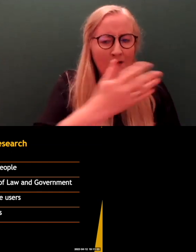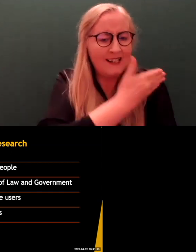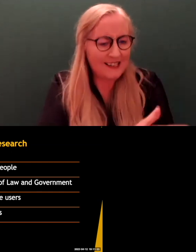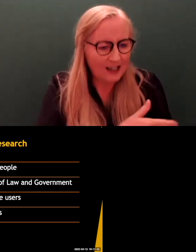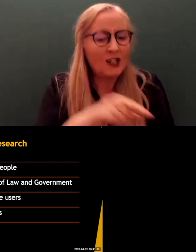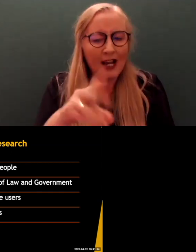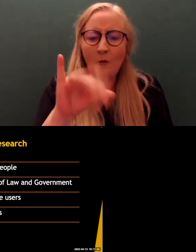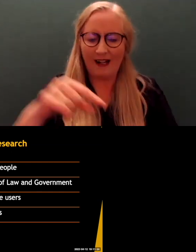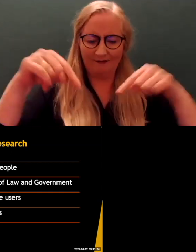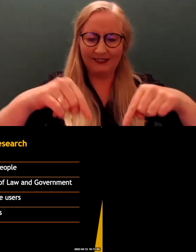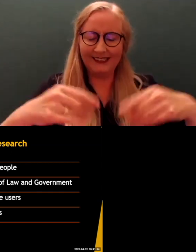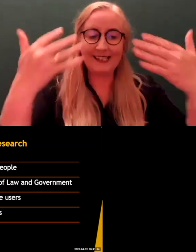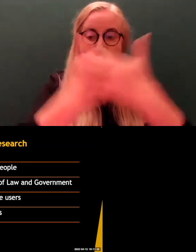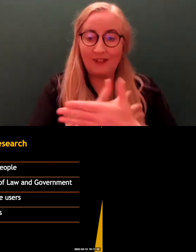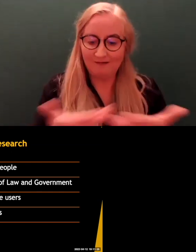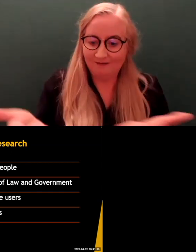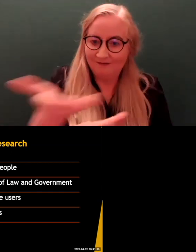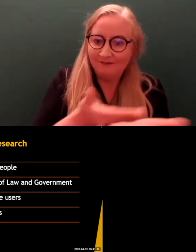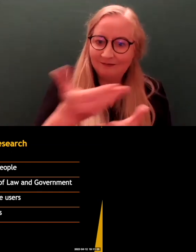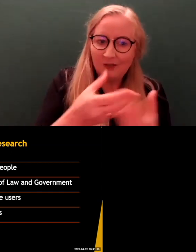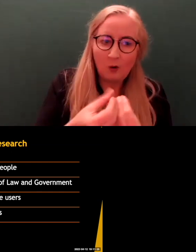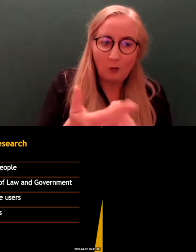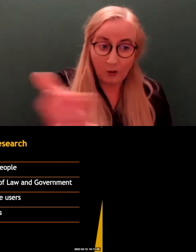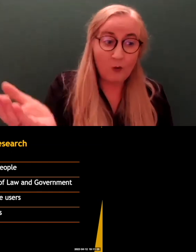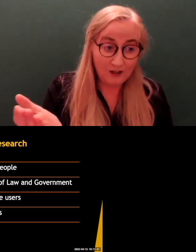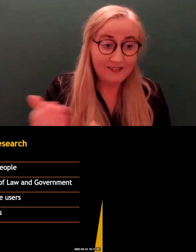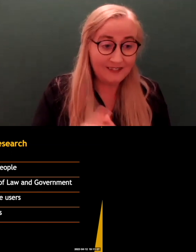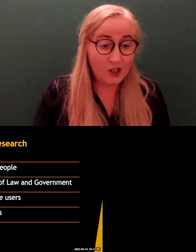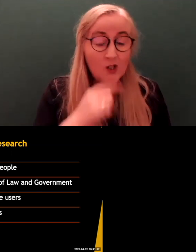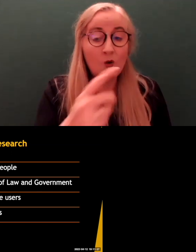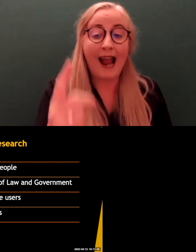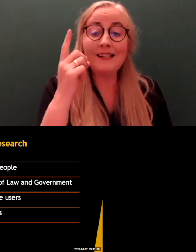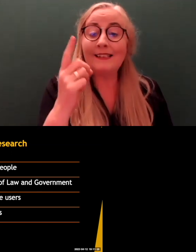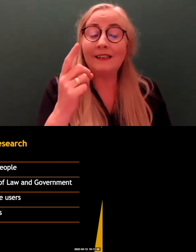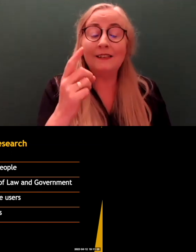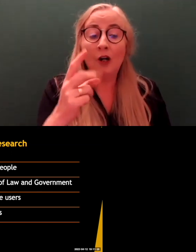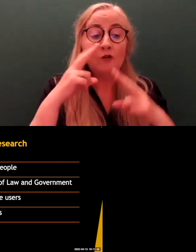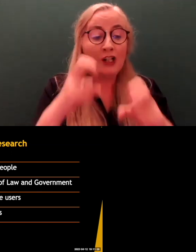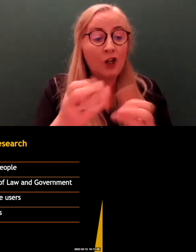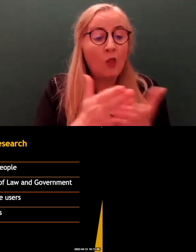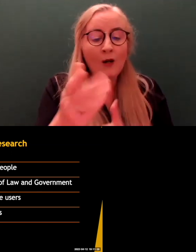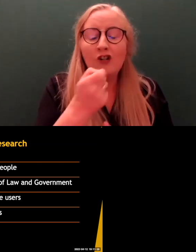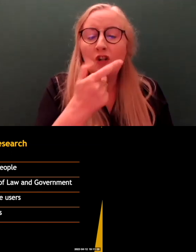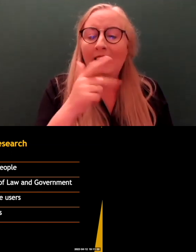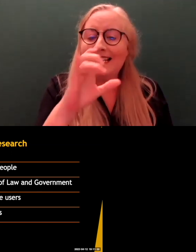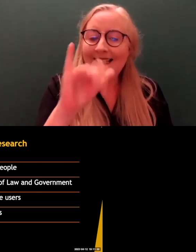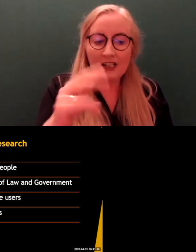talking to you. So, I did the research at Dublin City University, at the School of Law and Government.